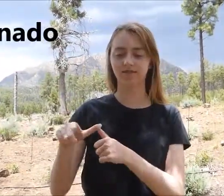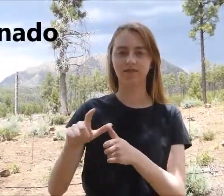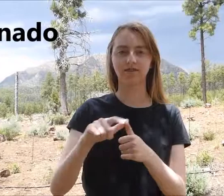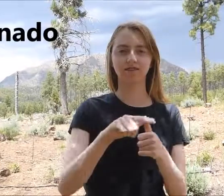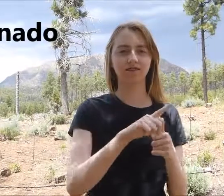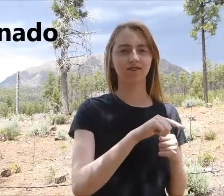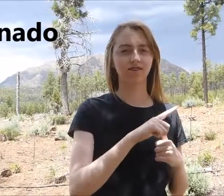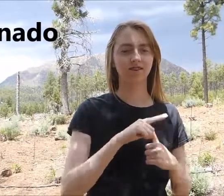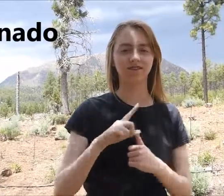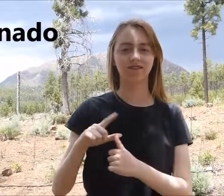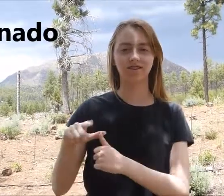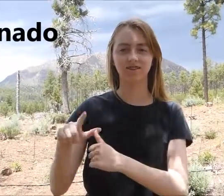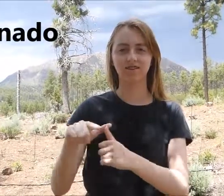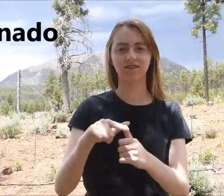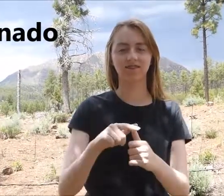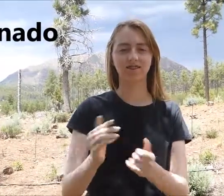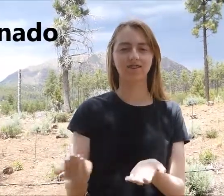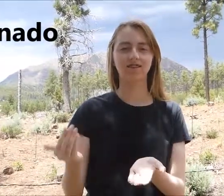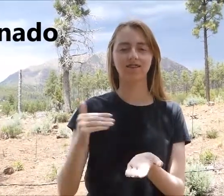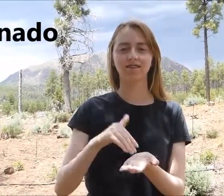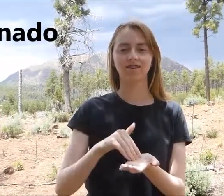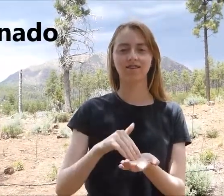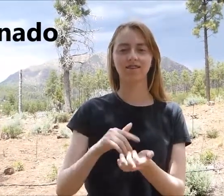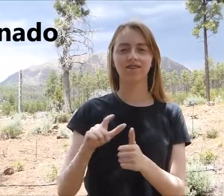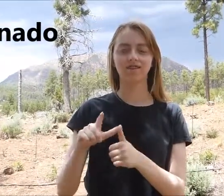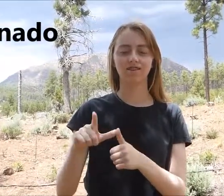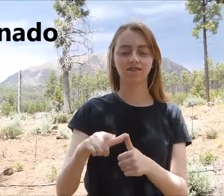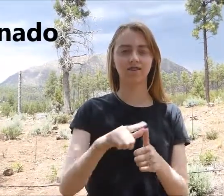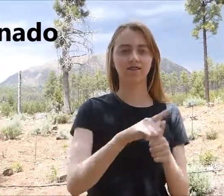Tornado, again, tornado.